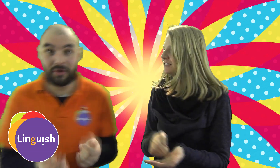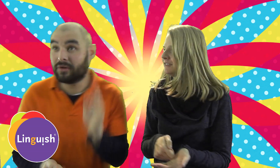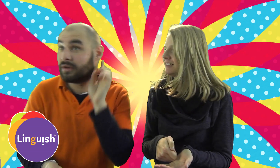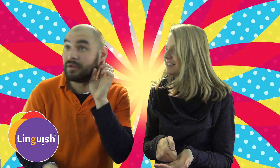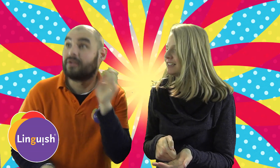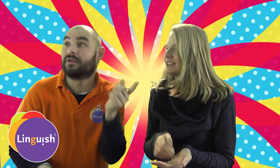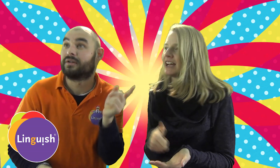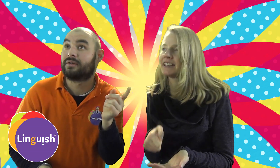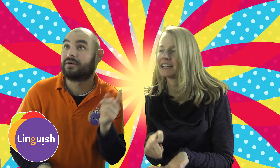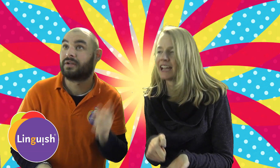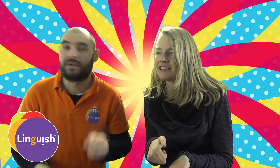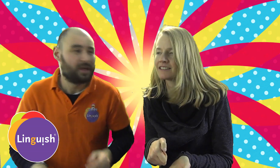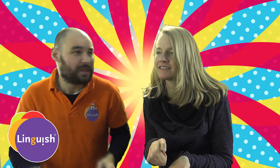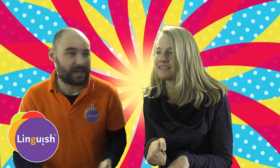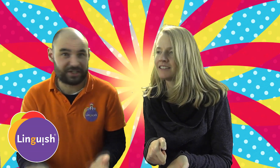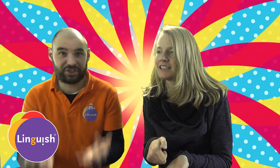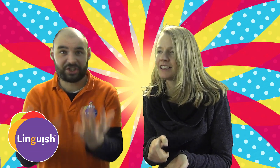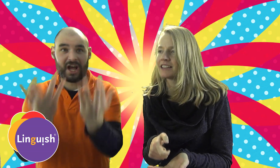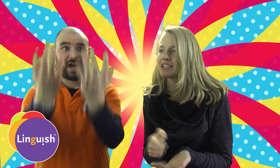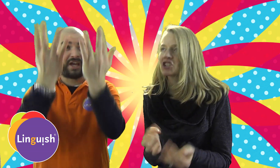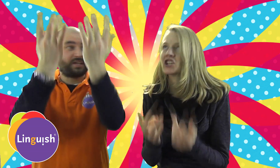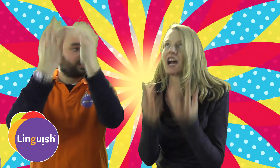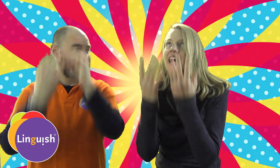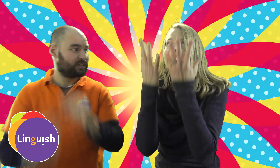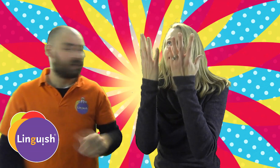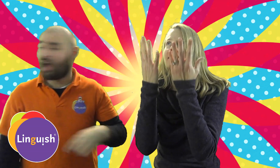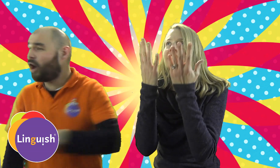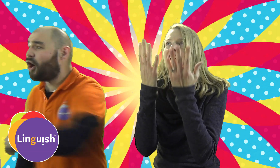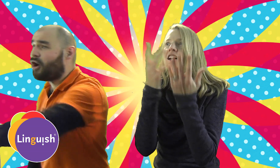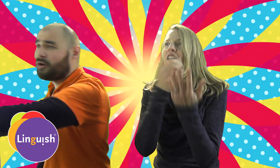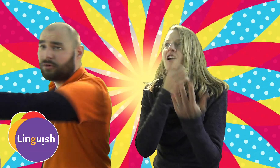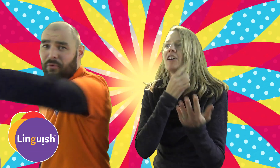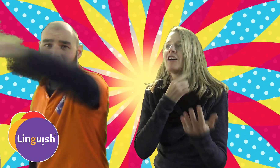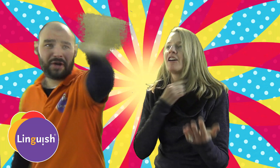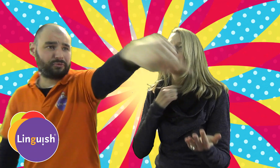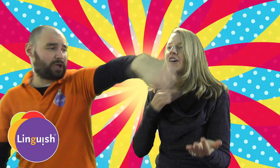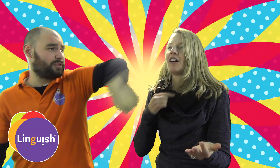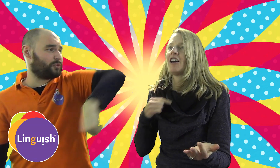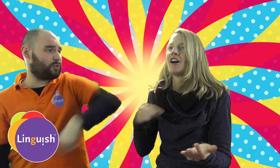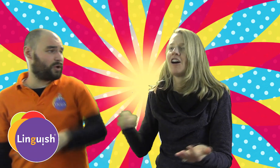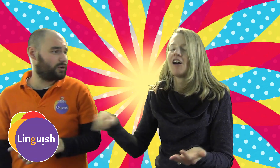that shines all the way around the world.